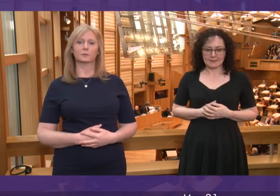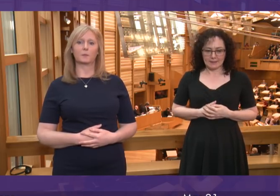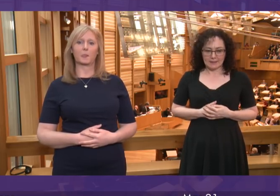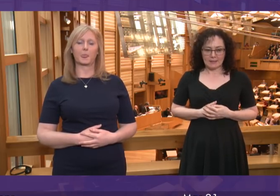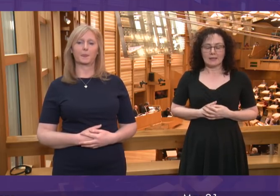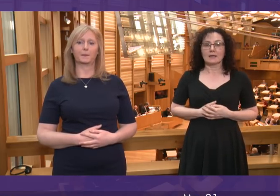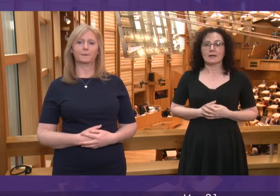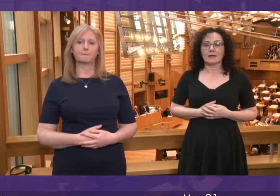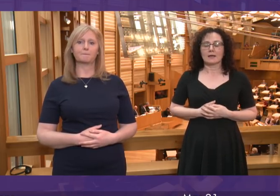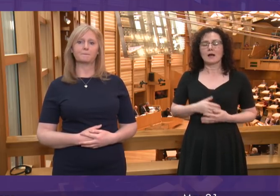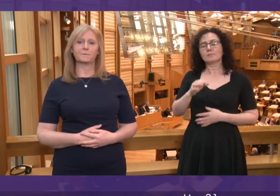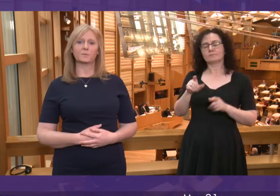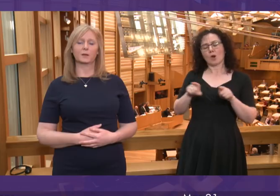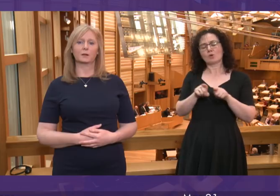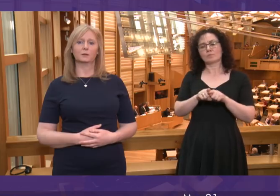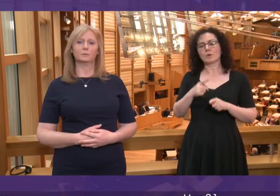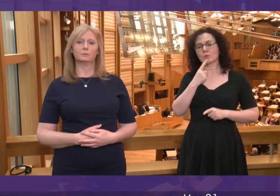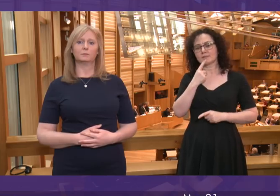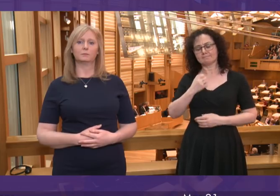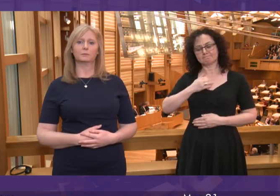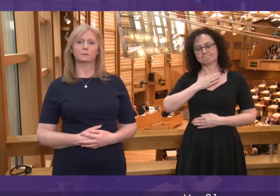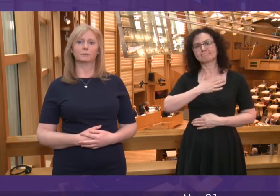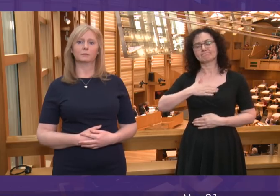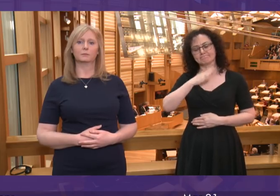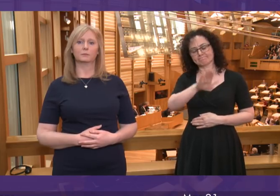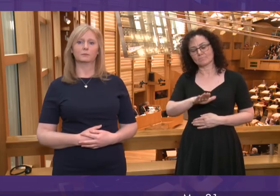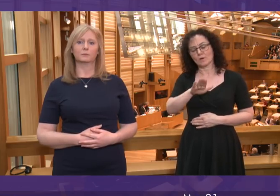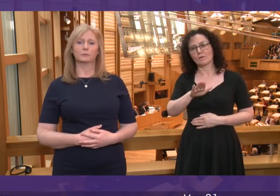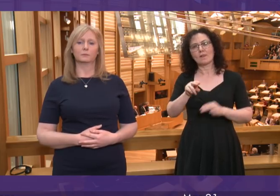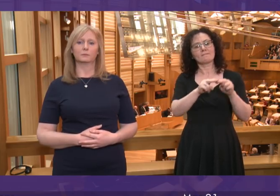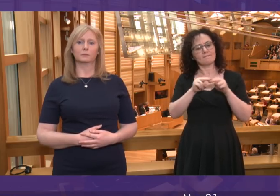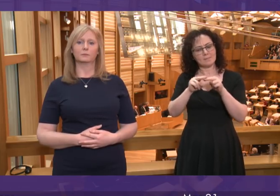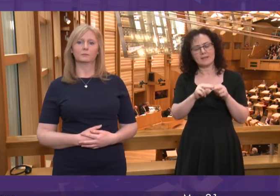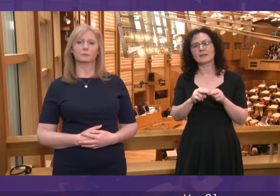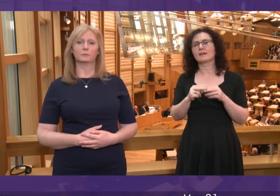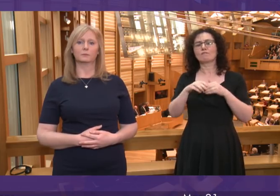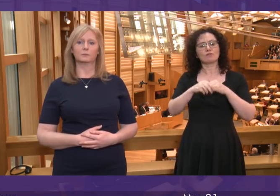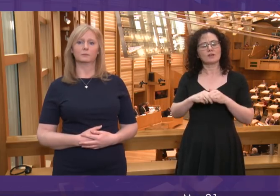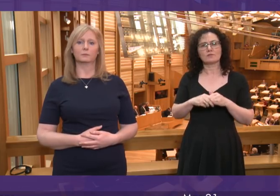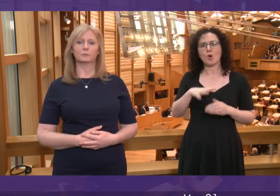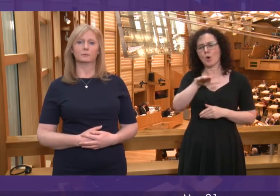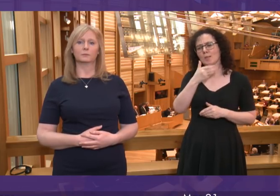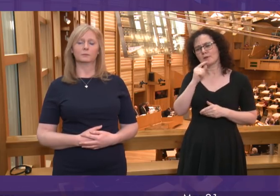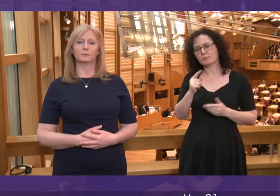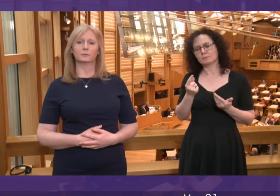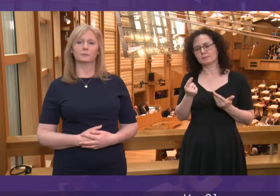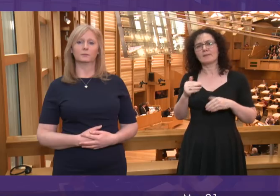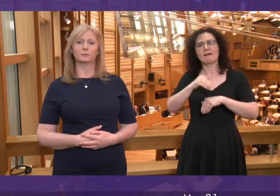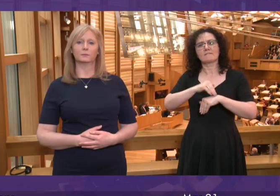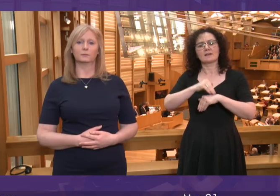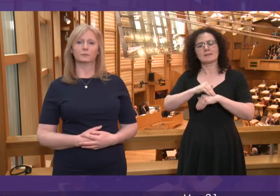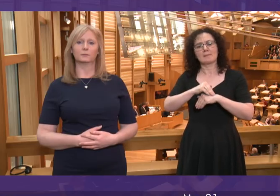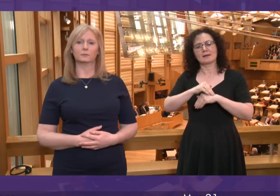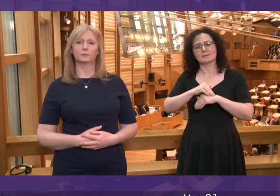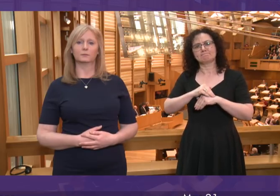Can I add the deep-felt condolences of the Scottish Labour Party to the family and friends of all those who lost their lives in the terror